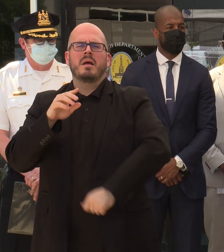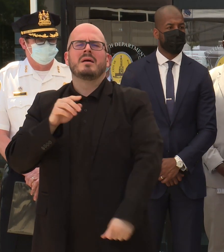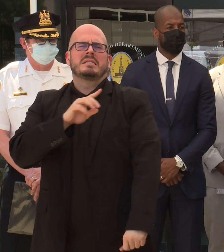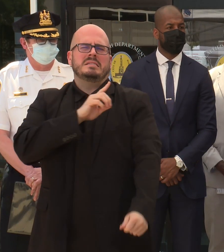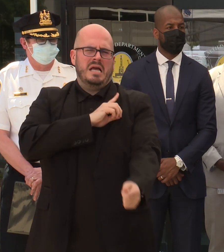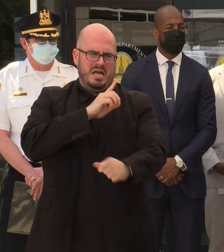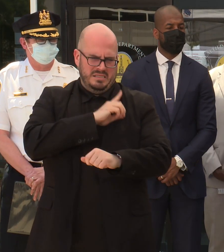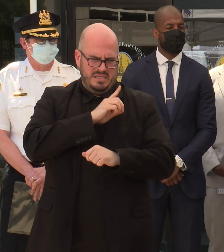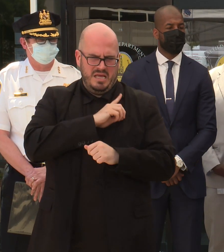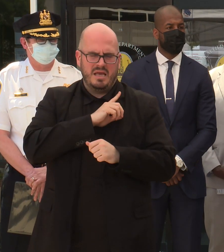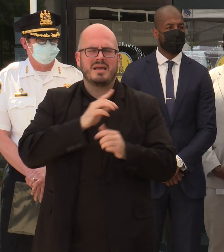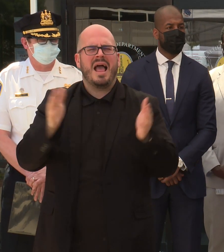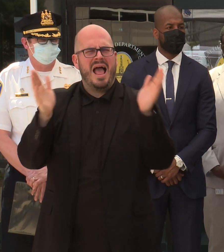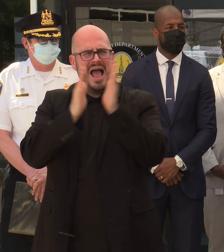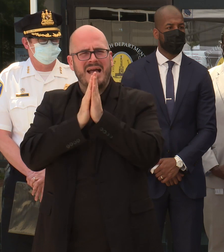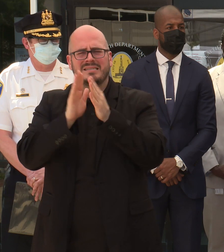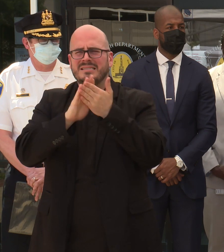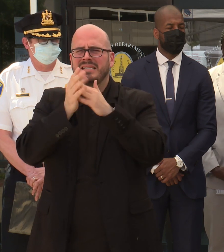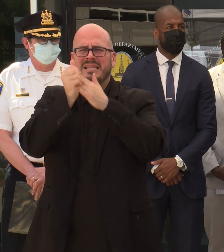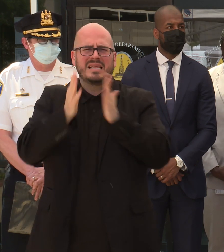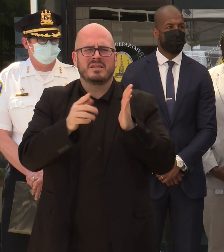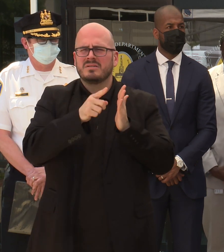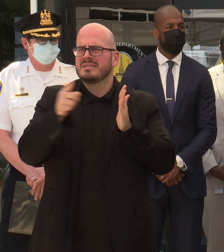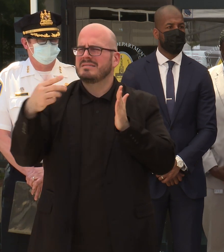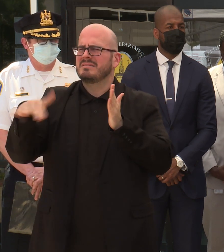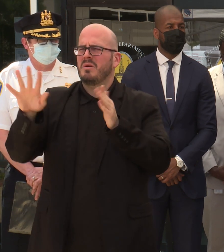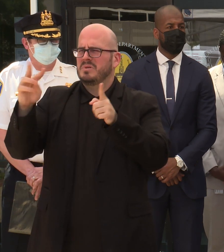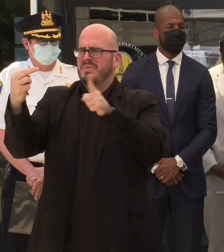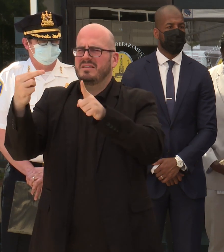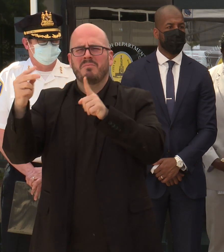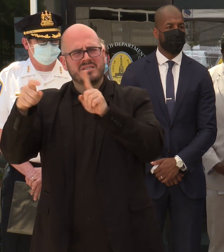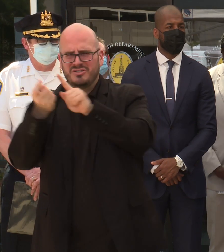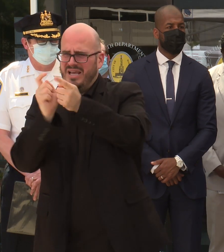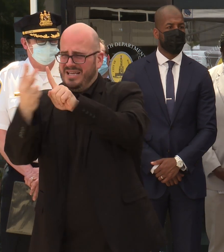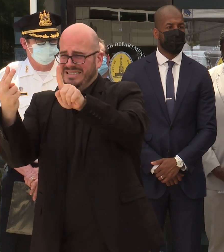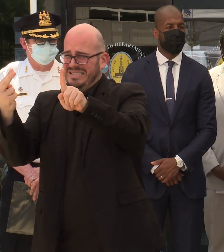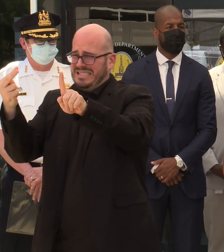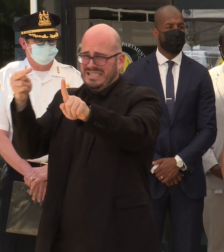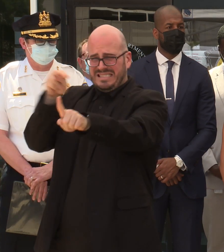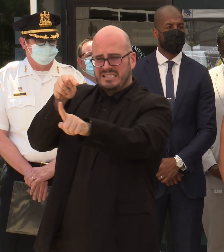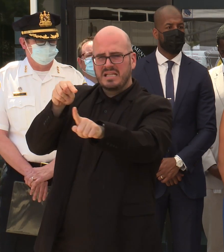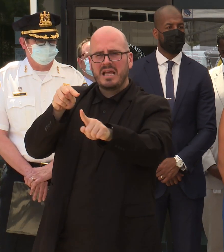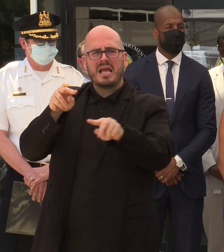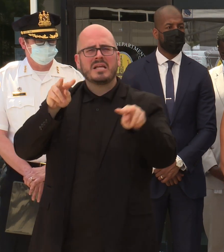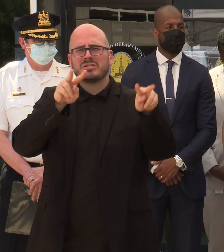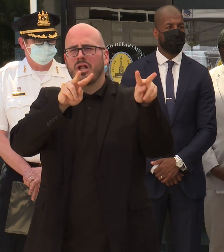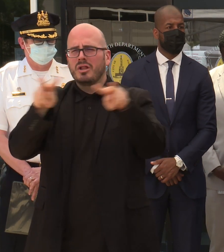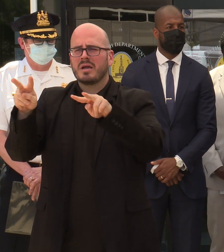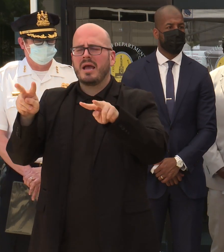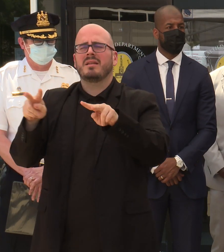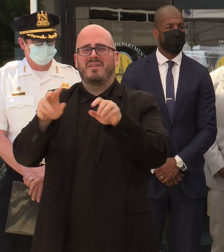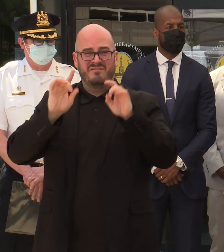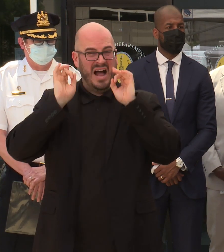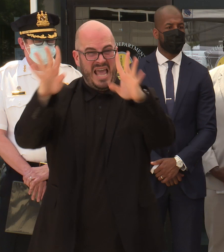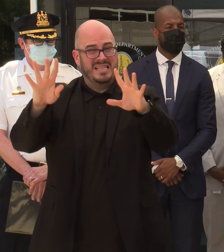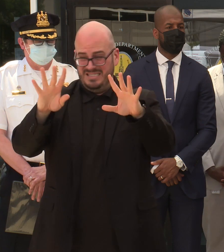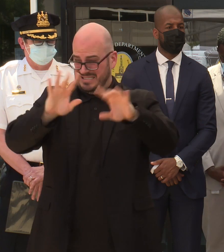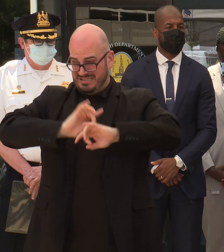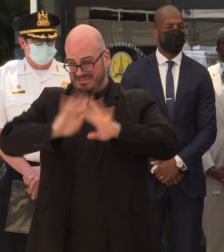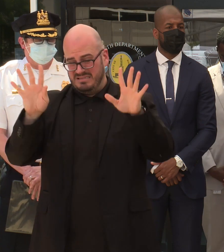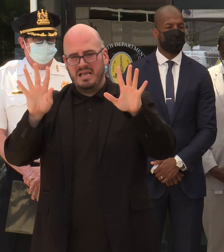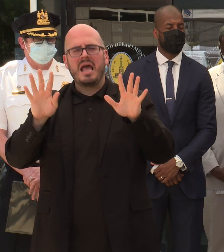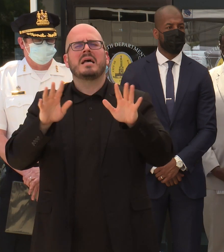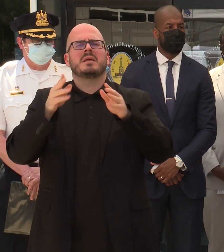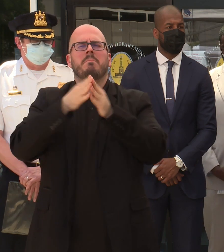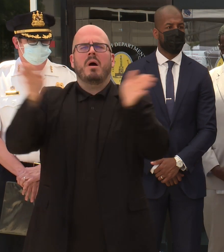Barksdale boldly asked city leaders to change their perspective and to view and to view violence as a public health crisis. As one of the